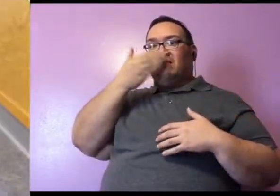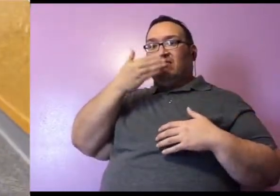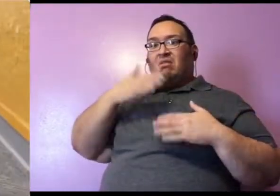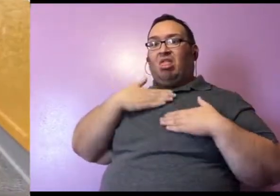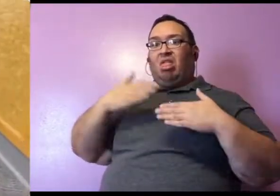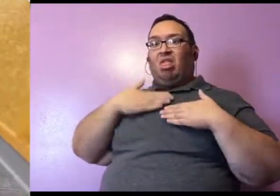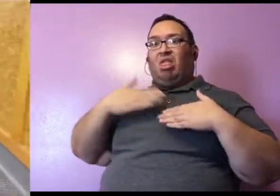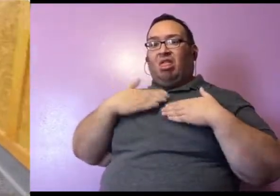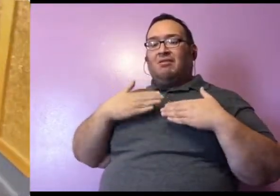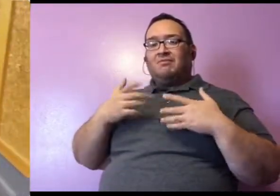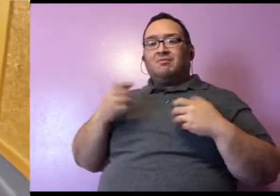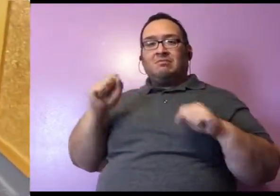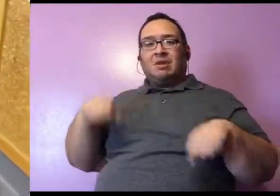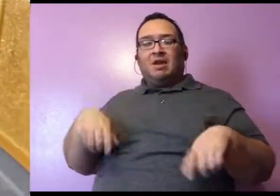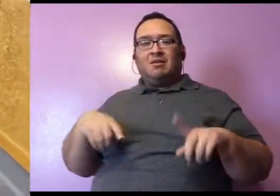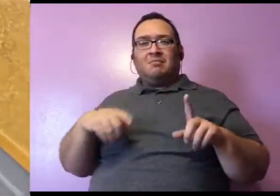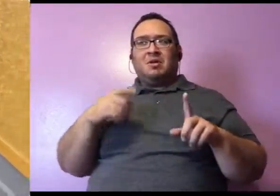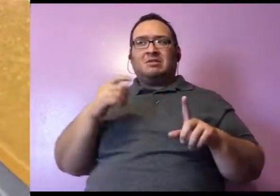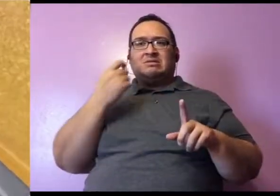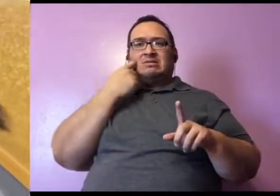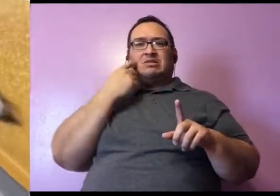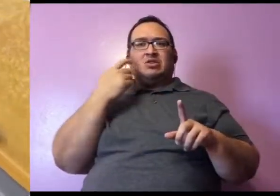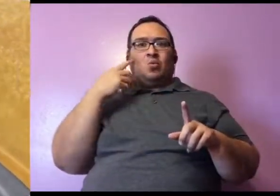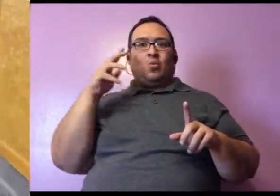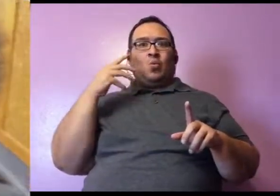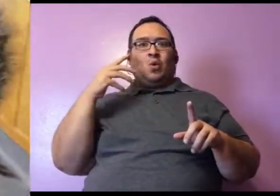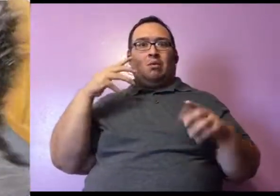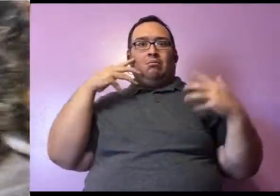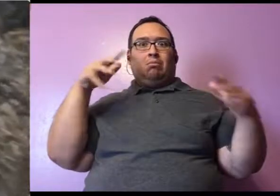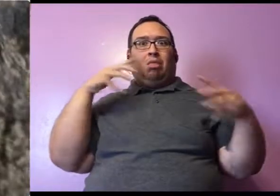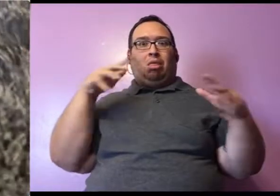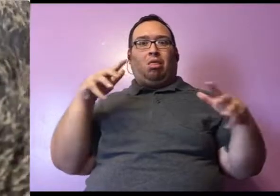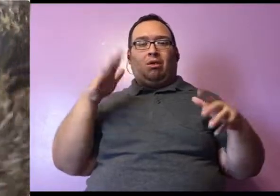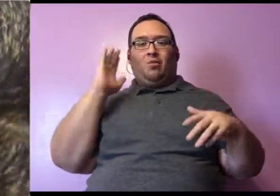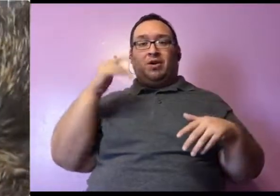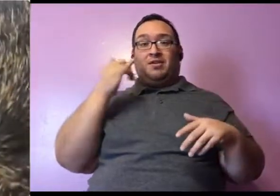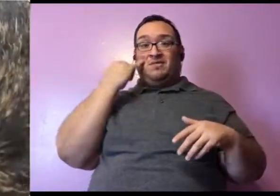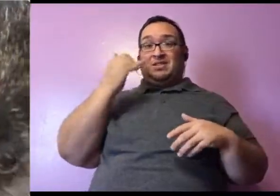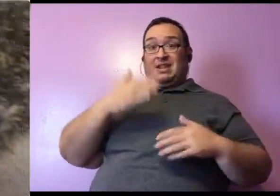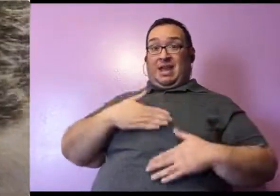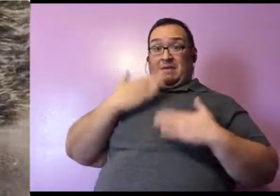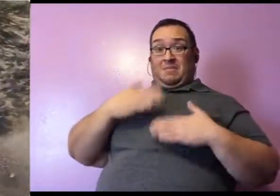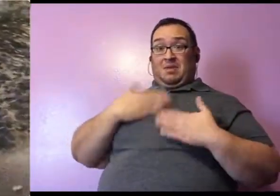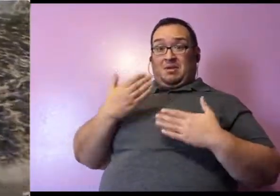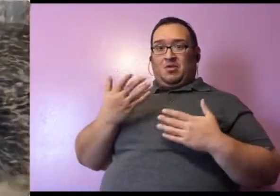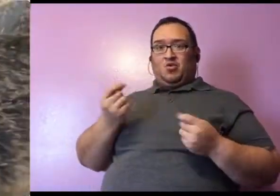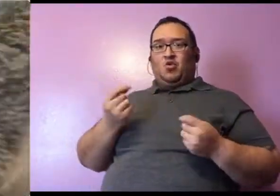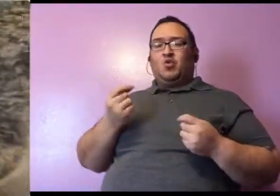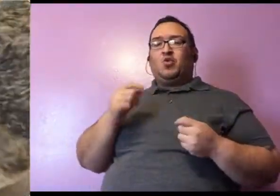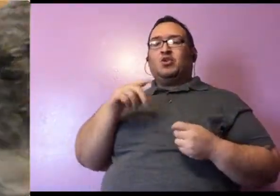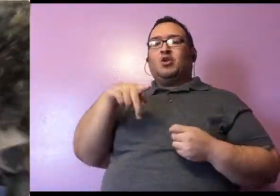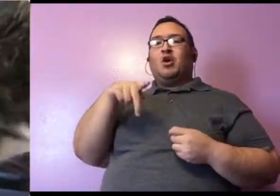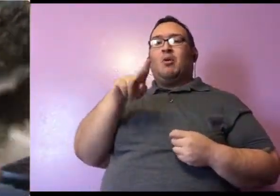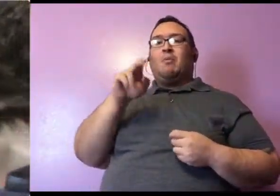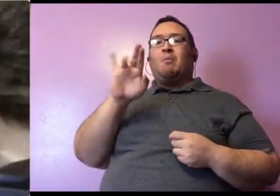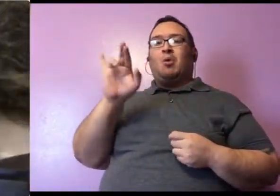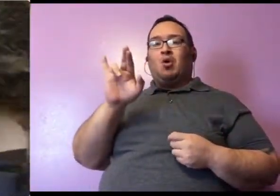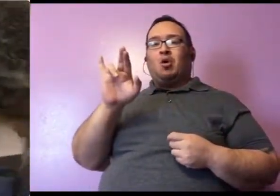mentioned just a little bit ago, Lucille does make some crazy noises. So when she's really happy, she's actually going to purr, which is another reason people